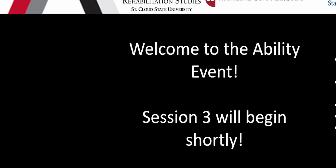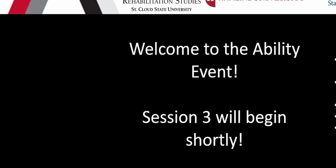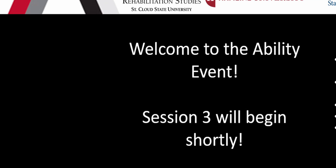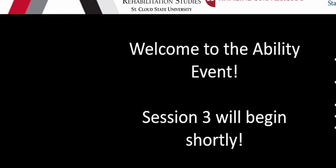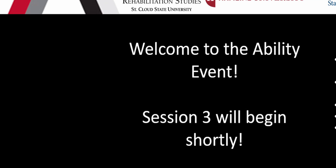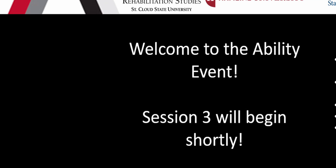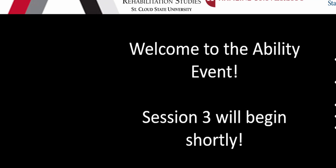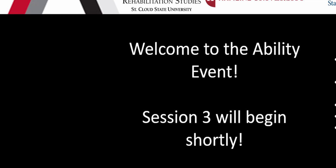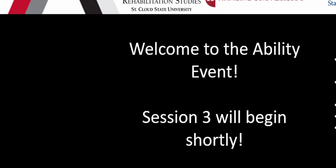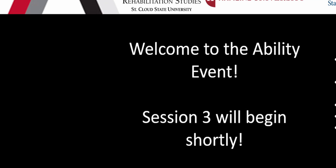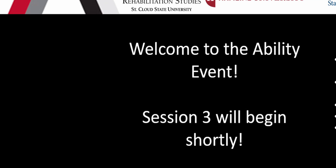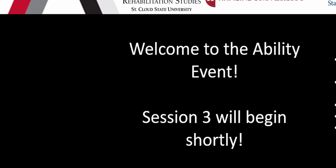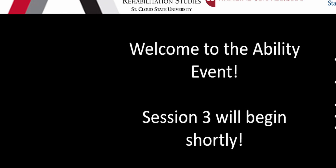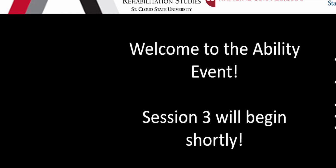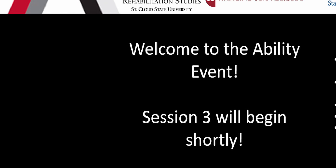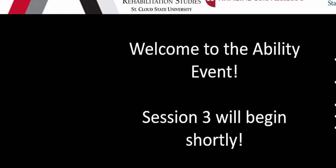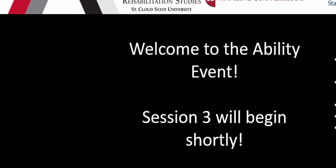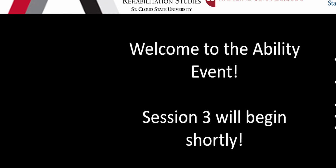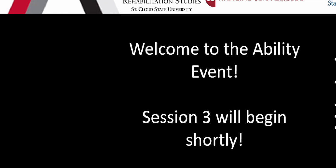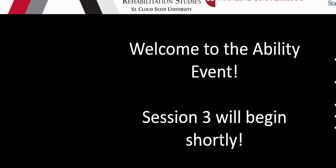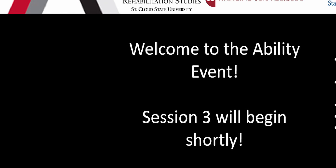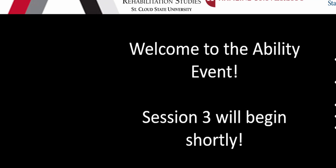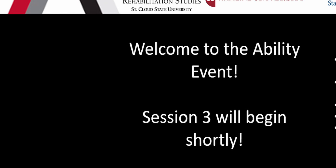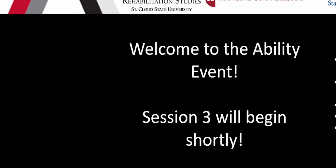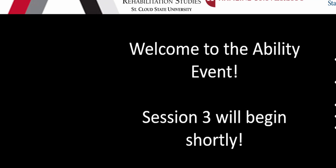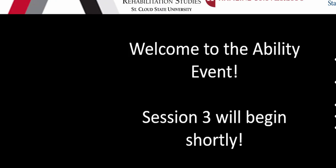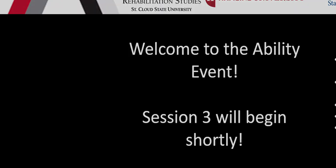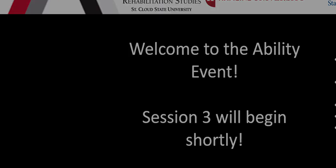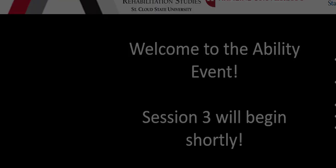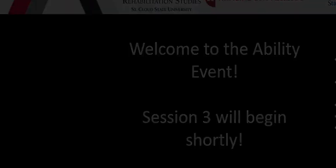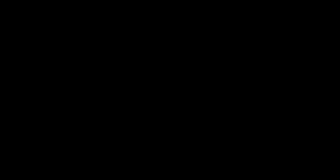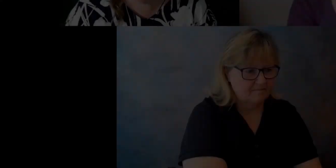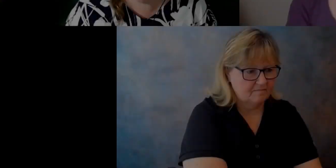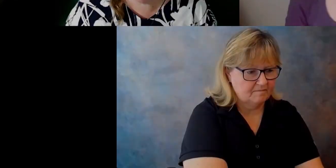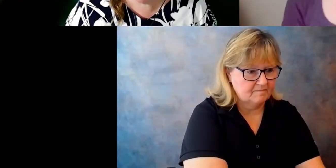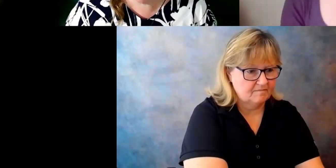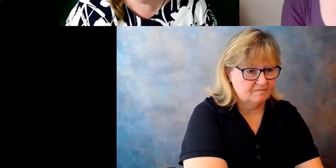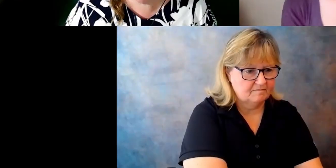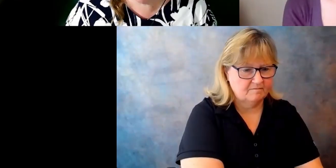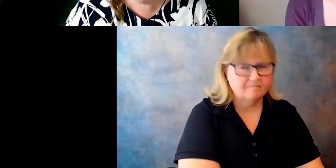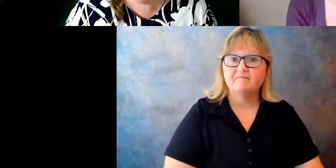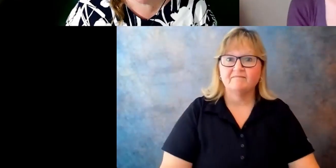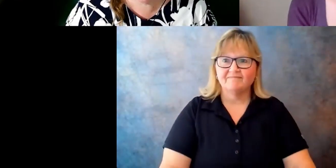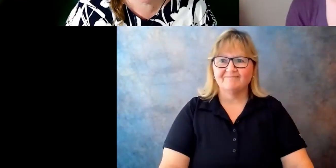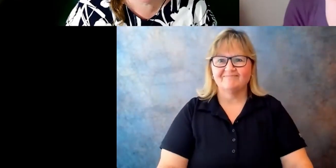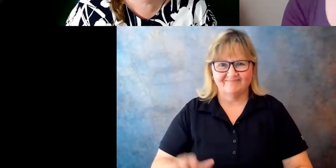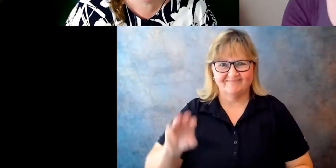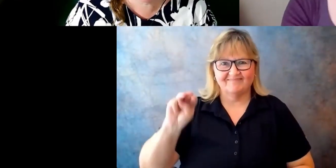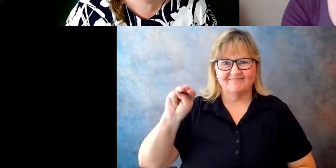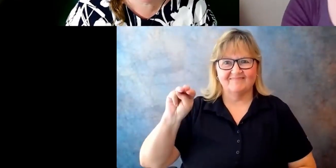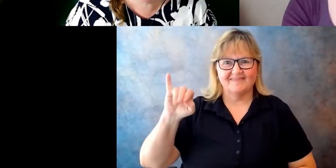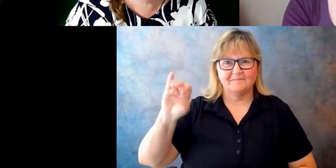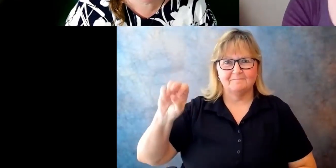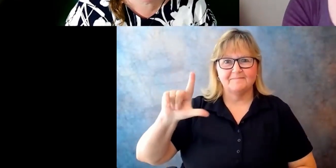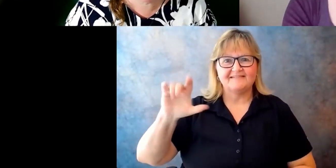University, Metropolitan State University, and Normandale Community College. Good afternoon and welcome to the